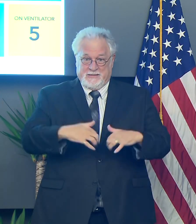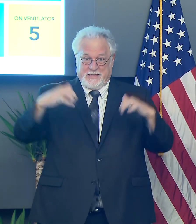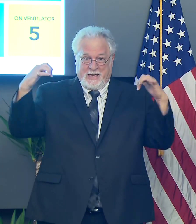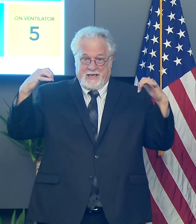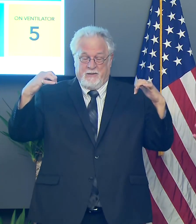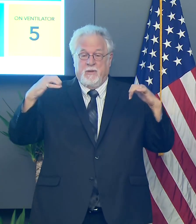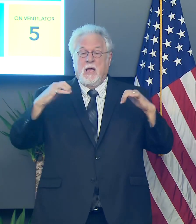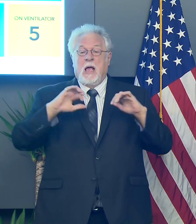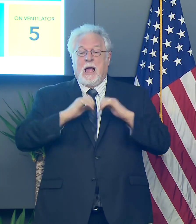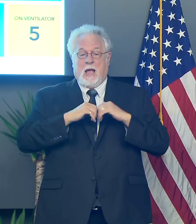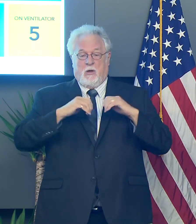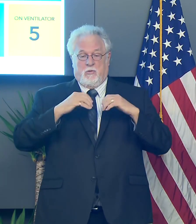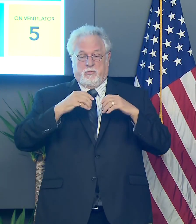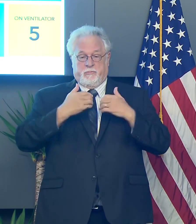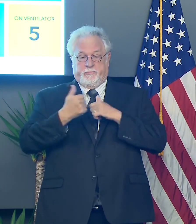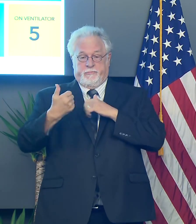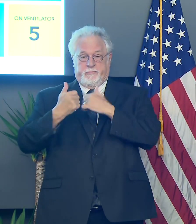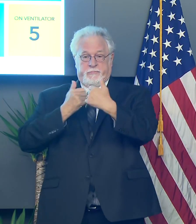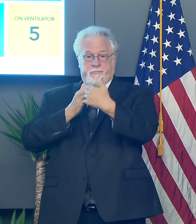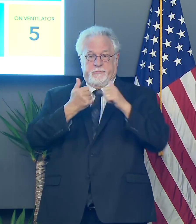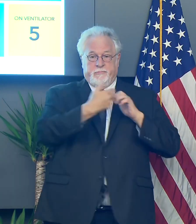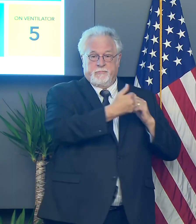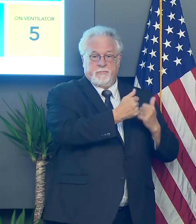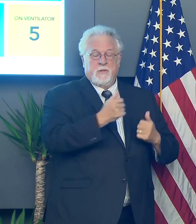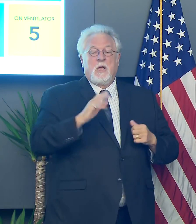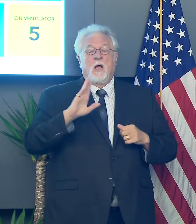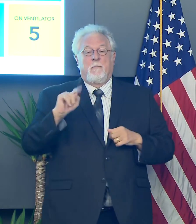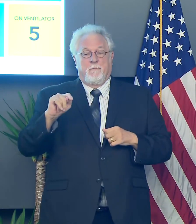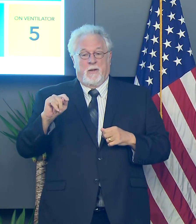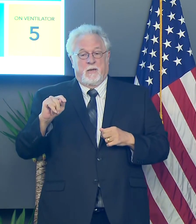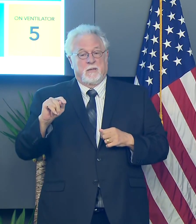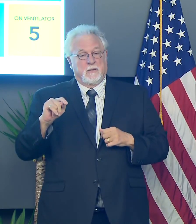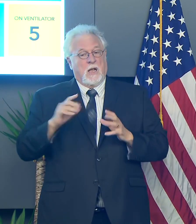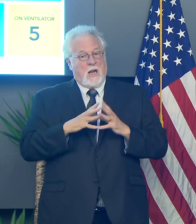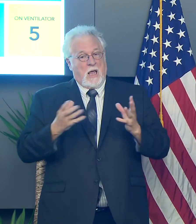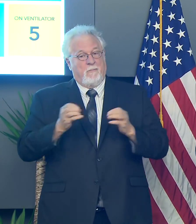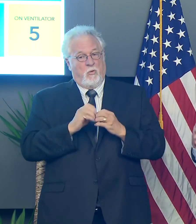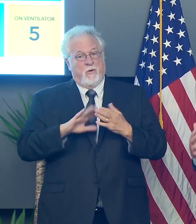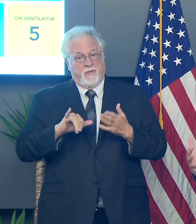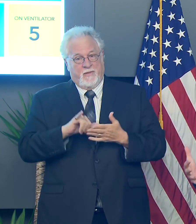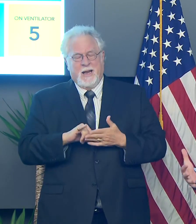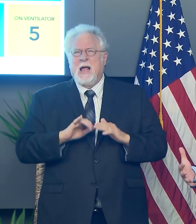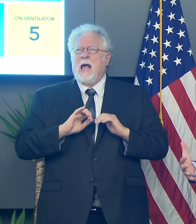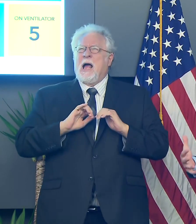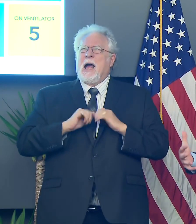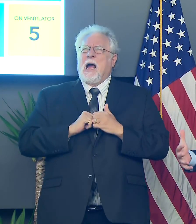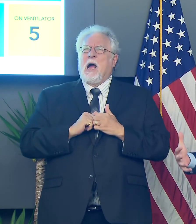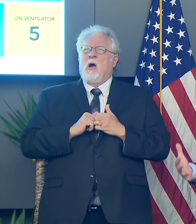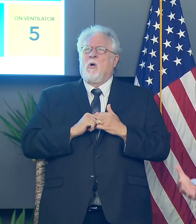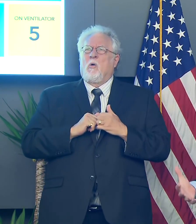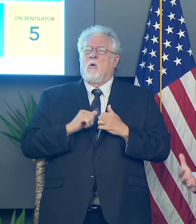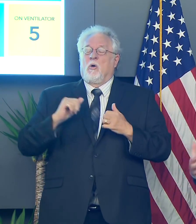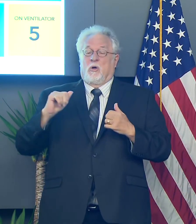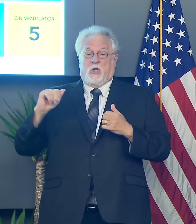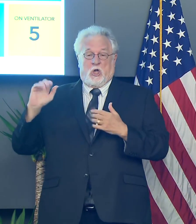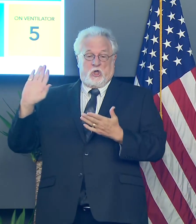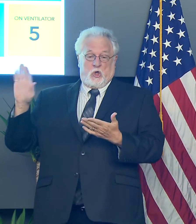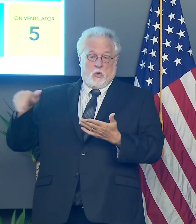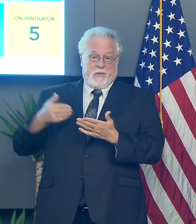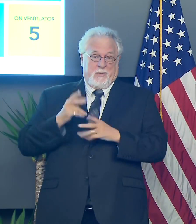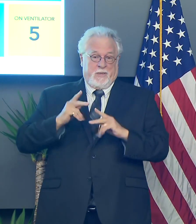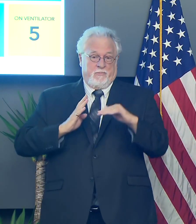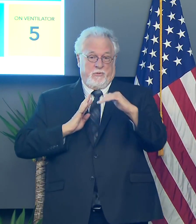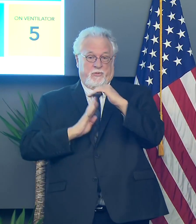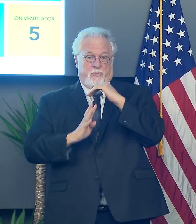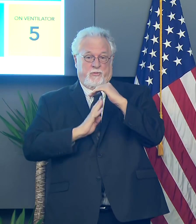And how they're spaced out and, and so forth. But, but it is, it's a lot more than that. It's how do you get those individuals through the